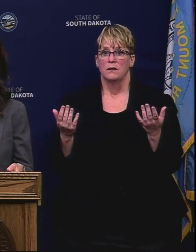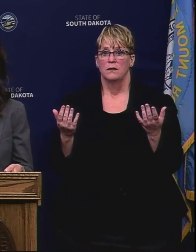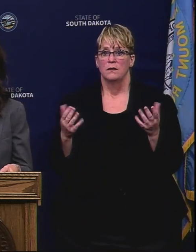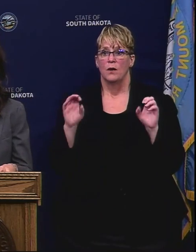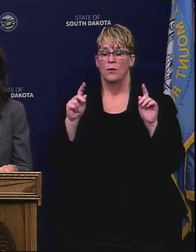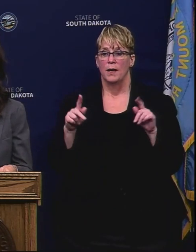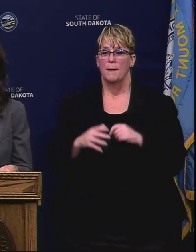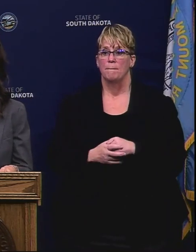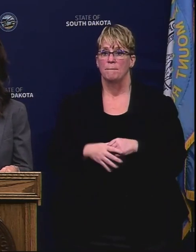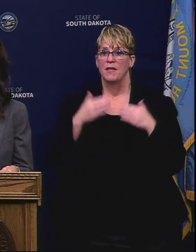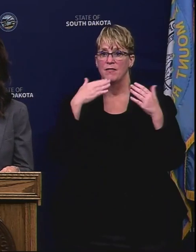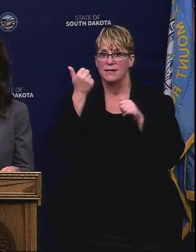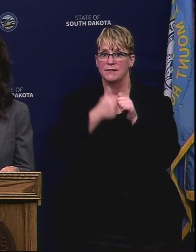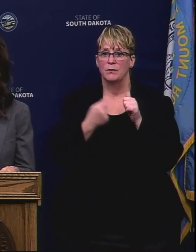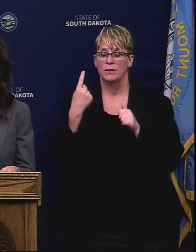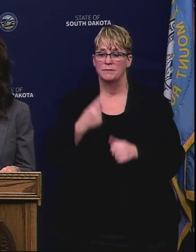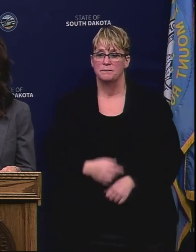Okay. Thanks everybody.